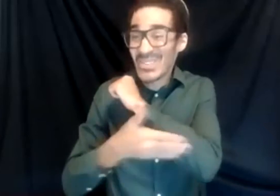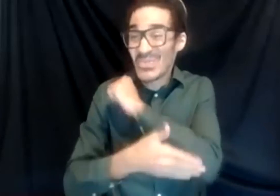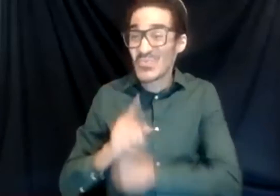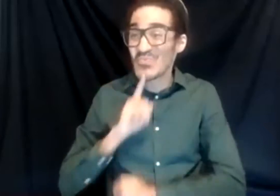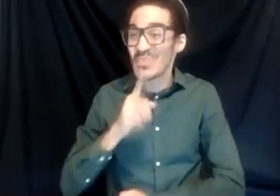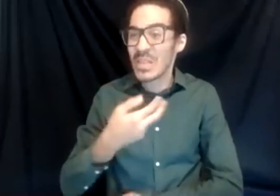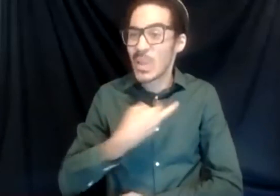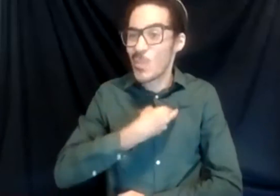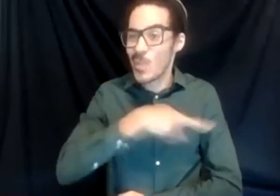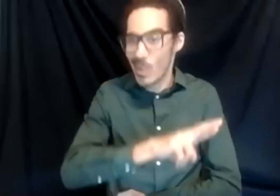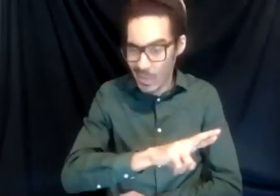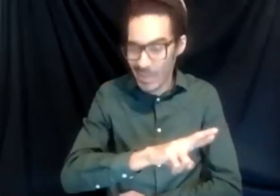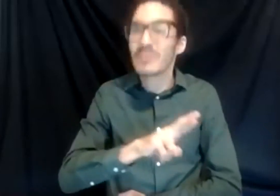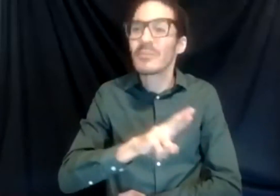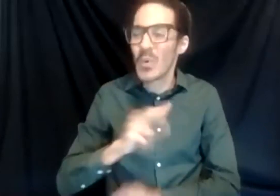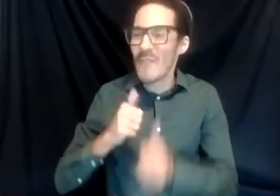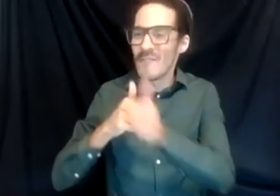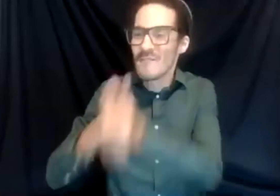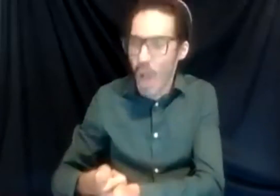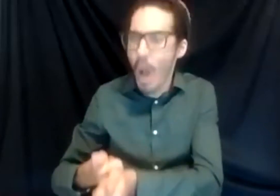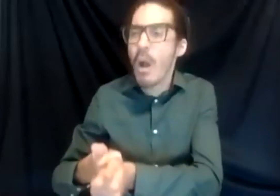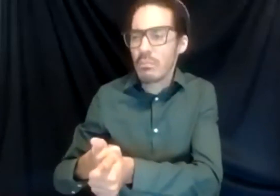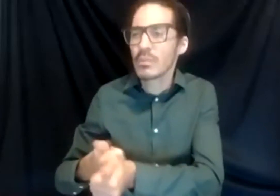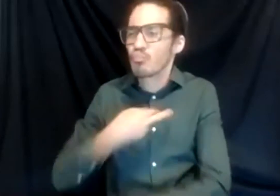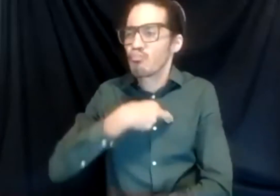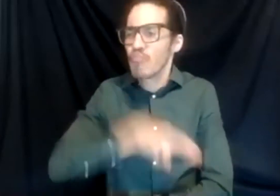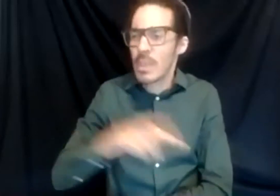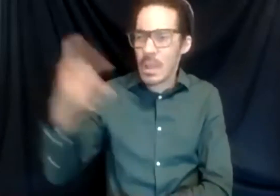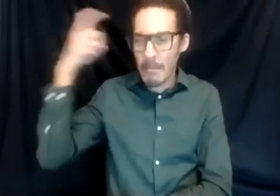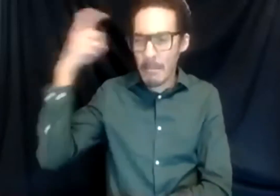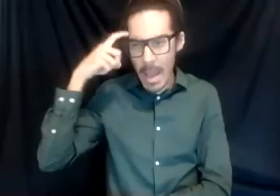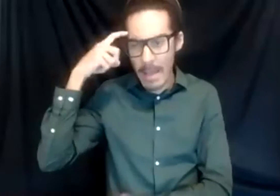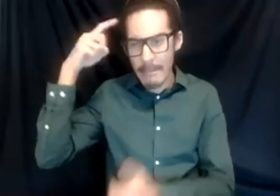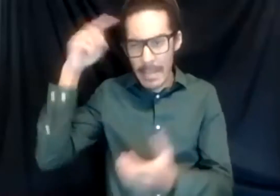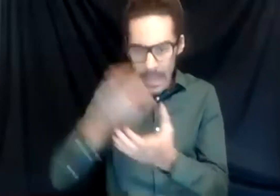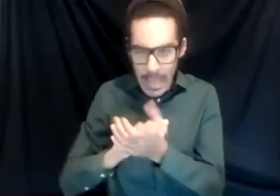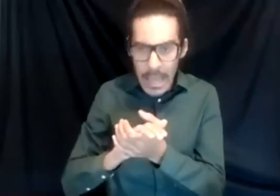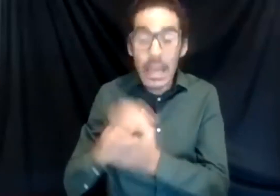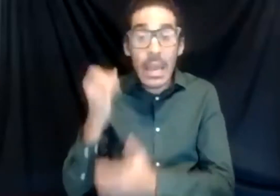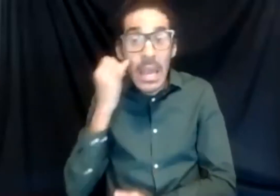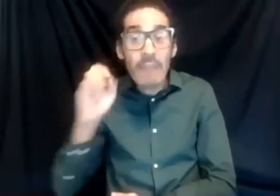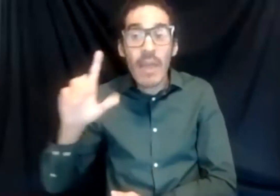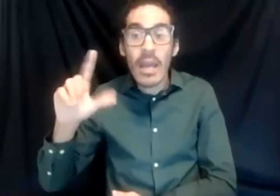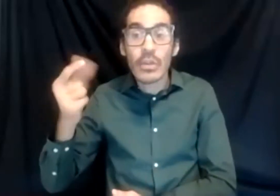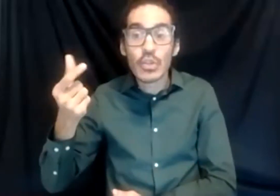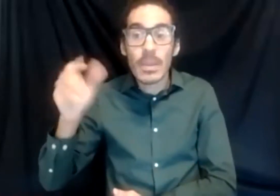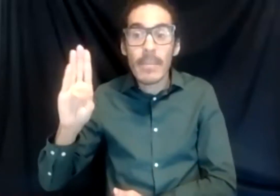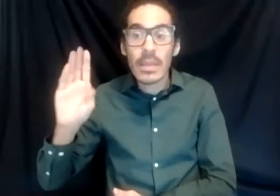follows a very religious mindset about a lot of things. So for example, if you're LGBT, you're not really going to have a good experience in